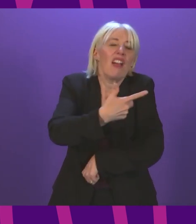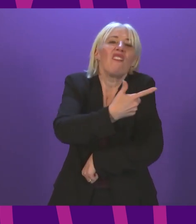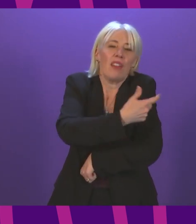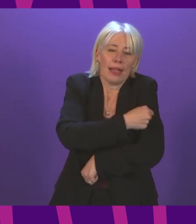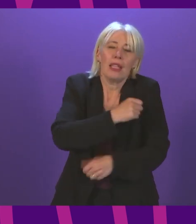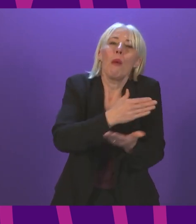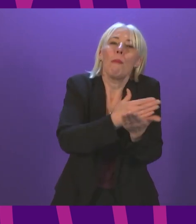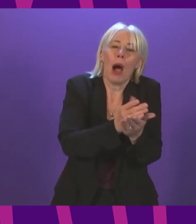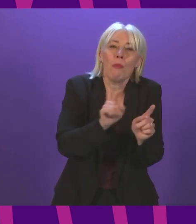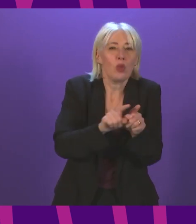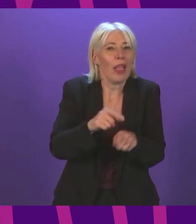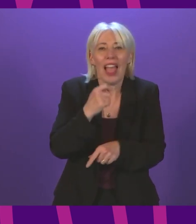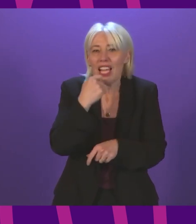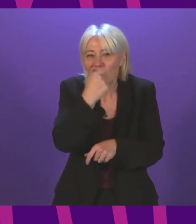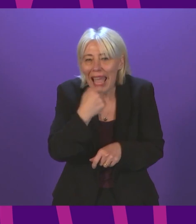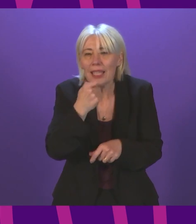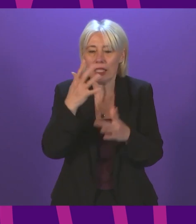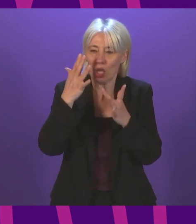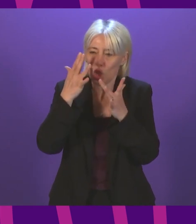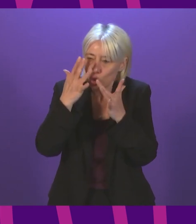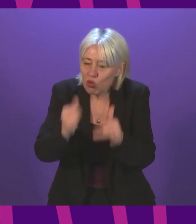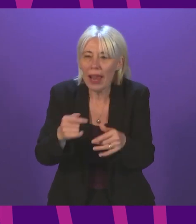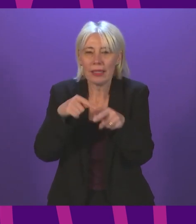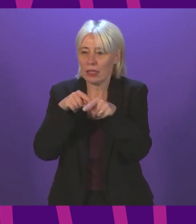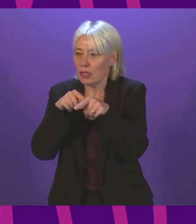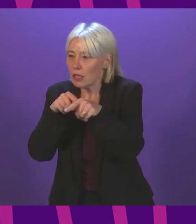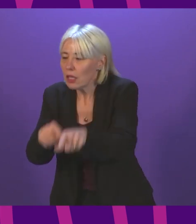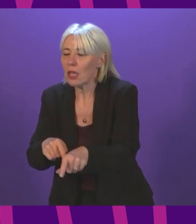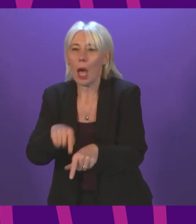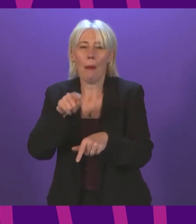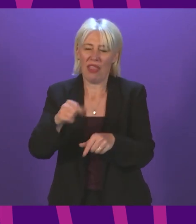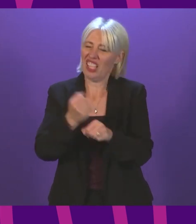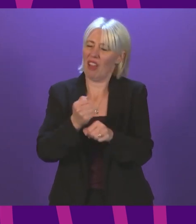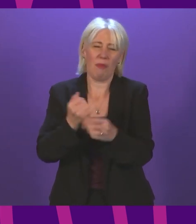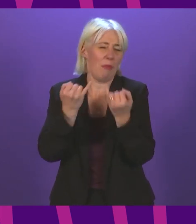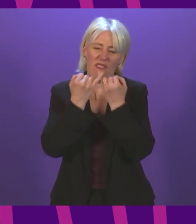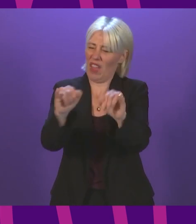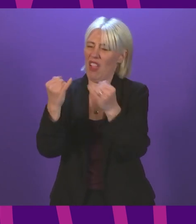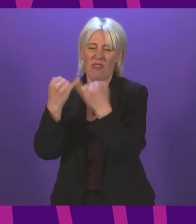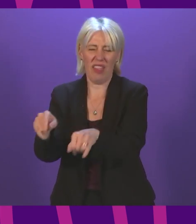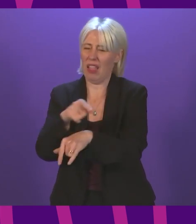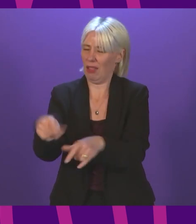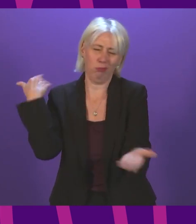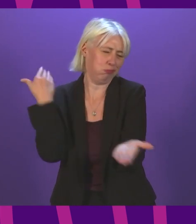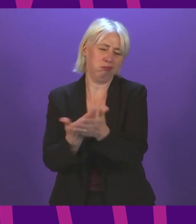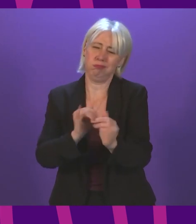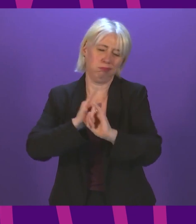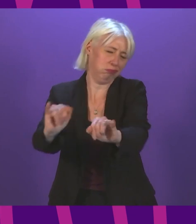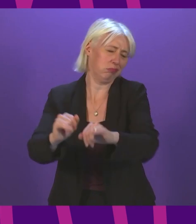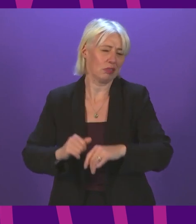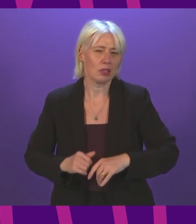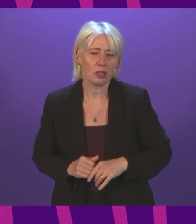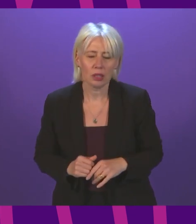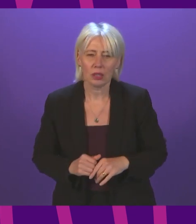fundamentally testing and tracing both things that this Government has woefully failed throughout this pandemic? First Minister,